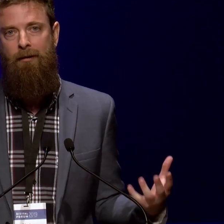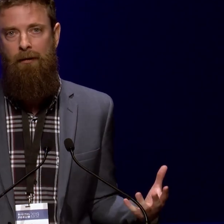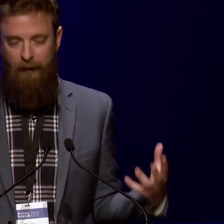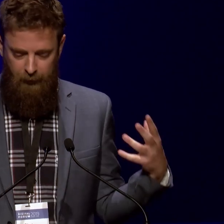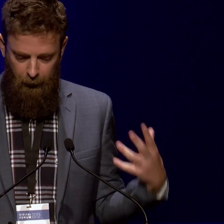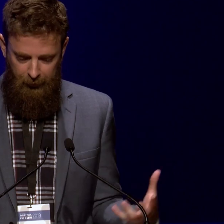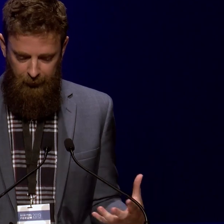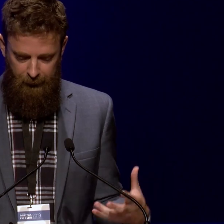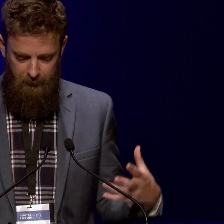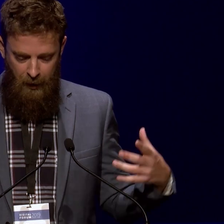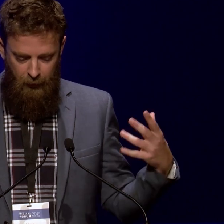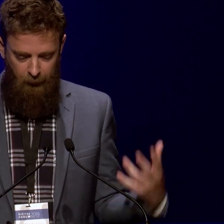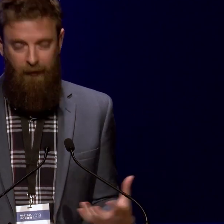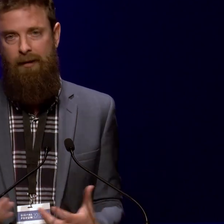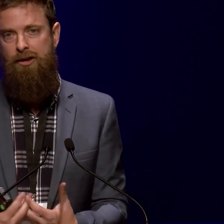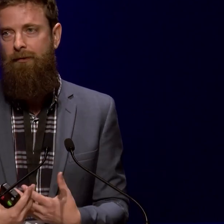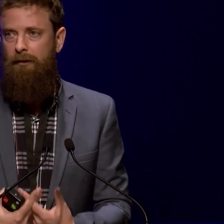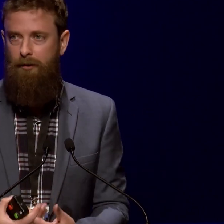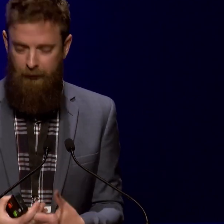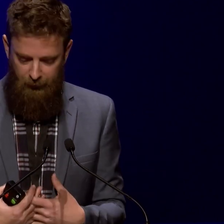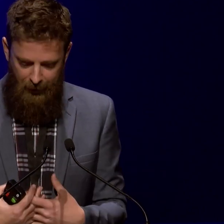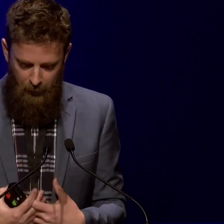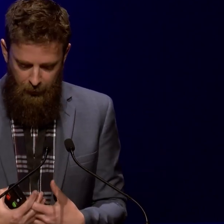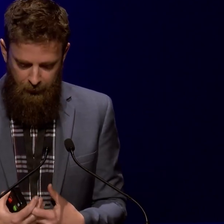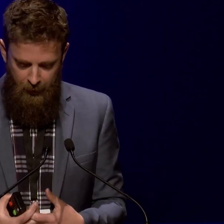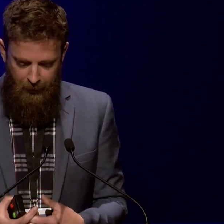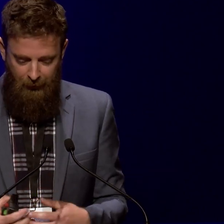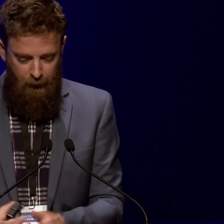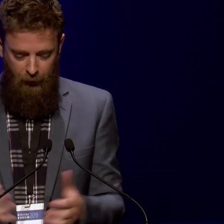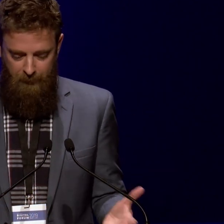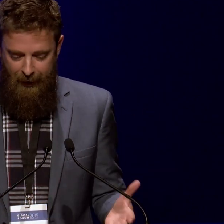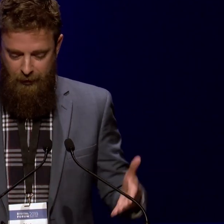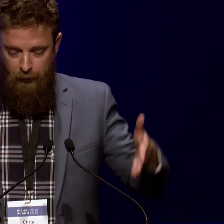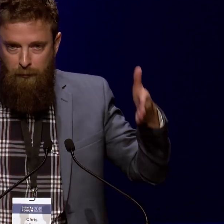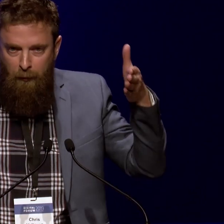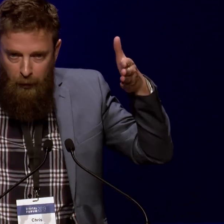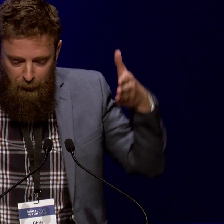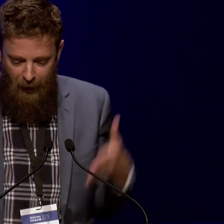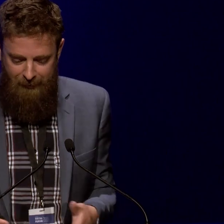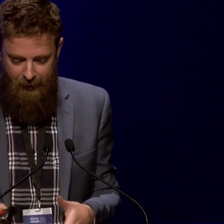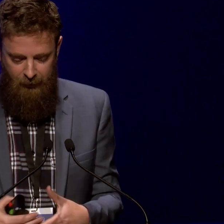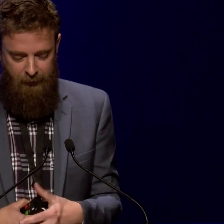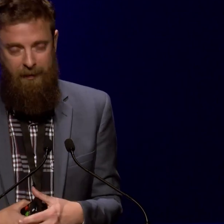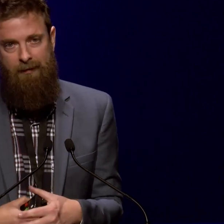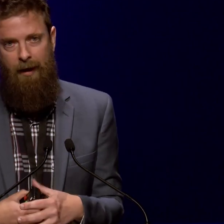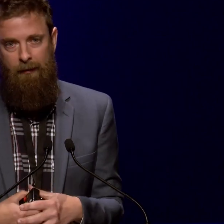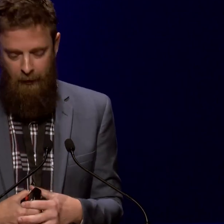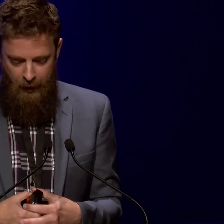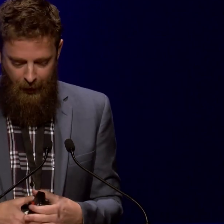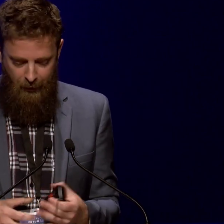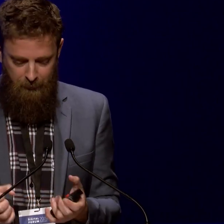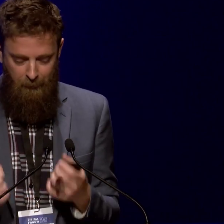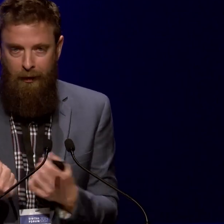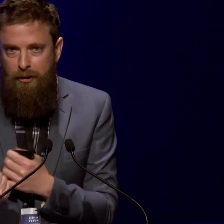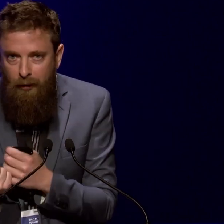as expansive as colonialism, conflict, and shifting notions of neighbourhood. And then you turn the page and you drop right down to the intimate scale,